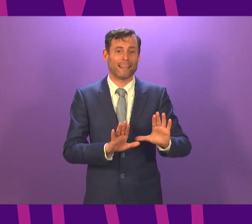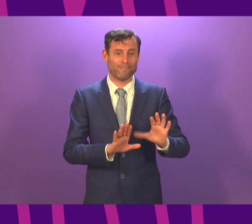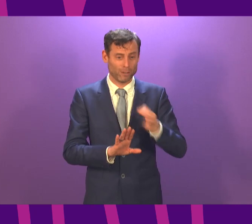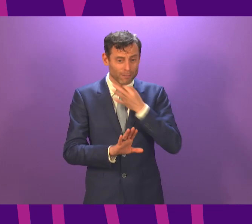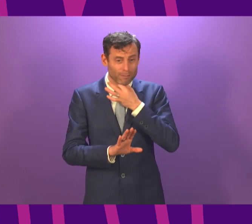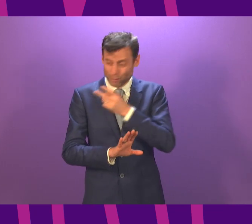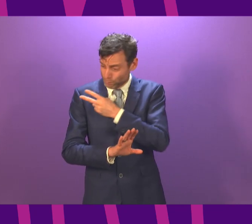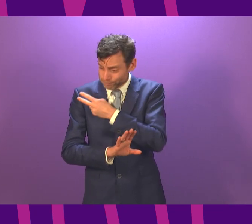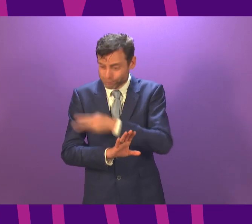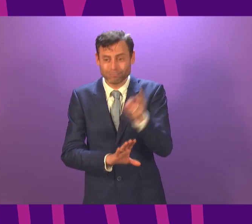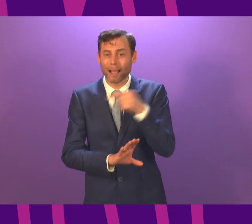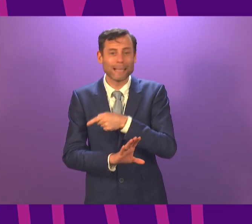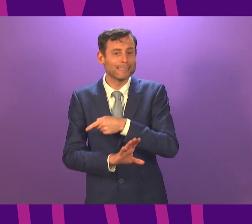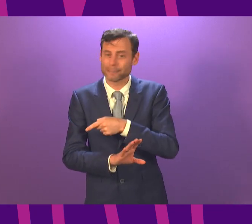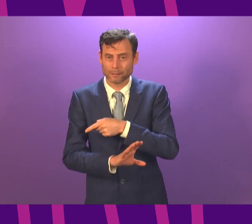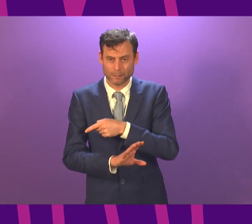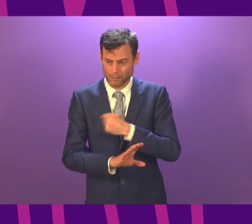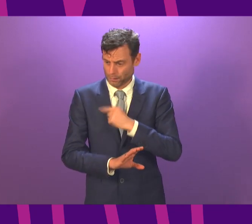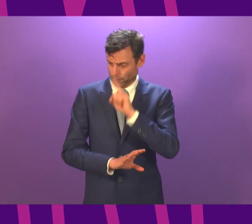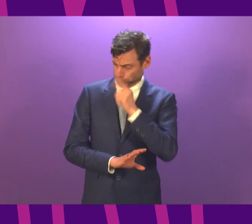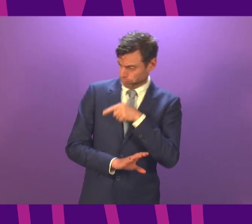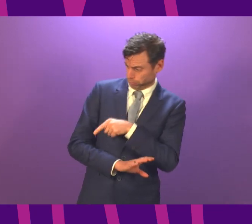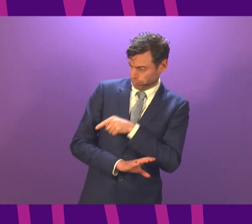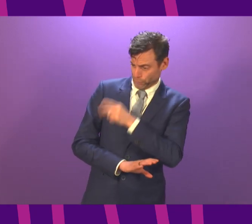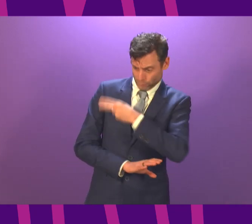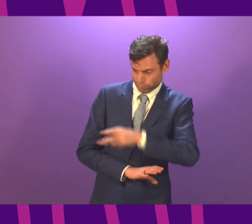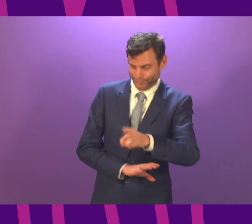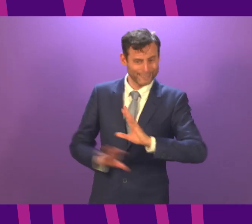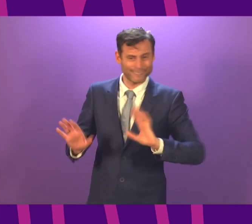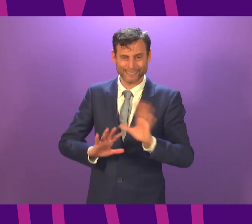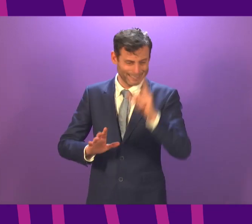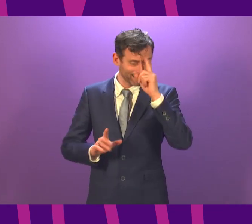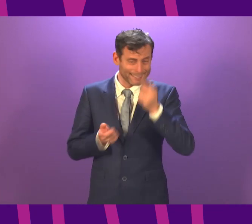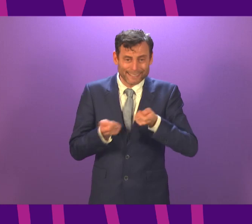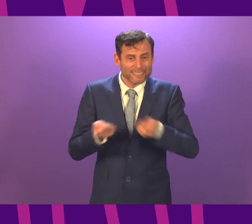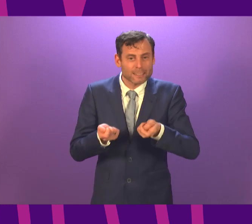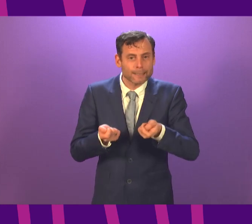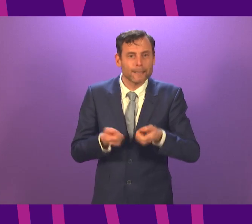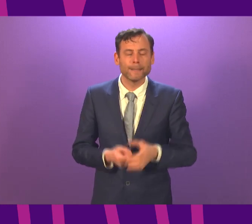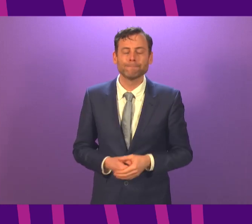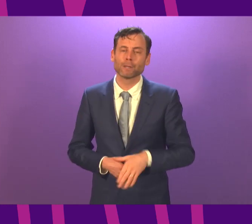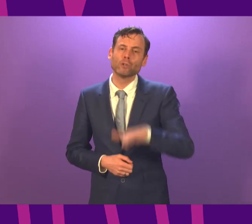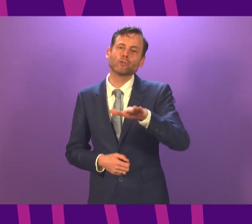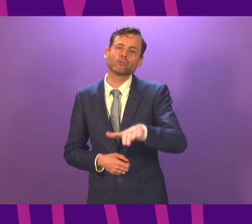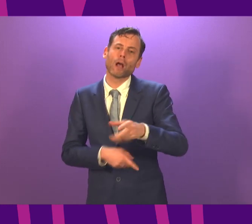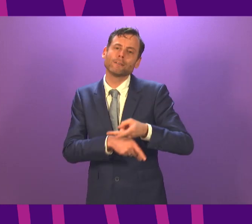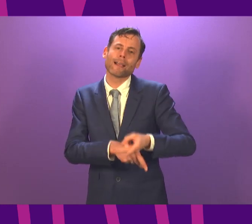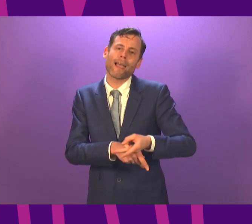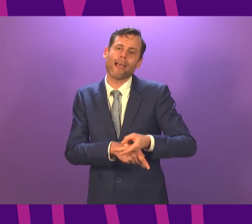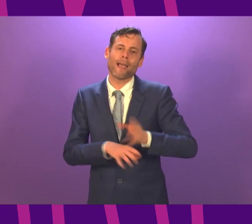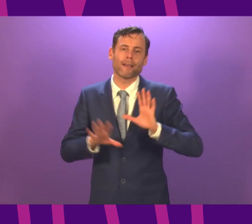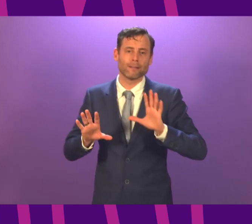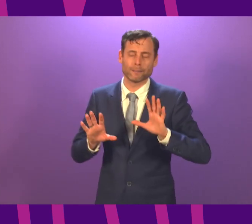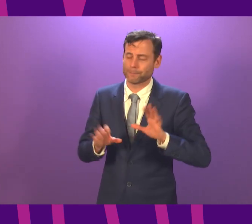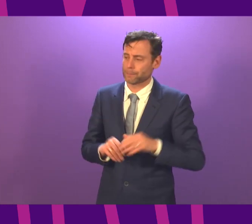that motivates the government each and every single day. On child care, my advice to parents, firstly, I'm not going to